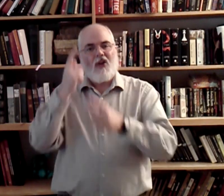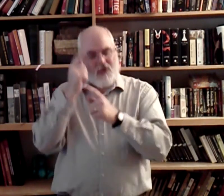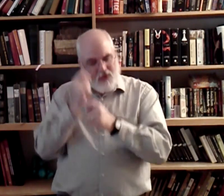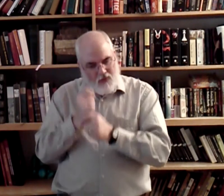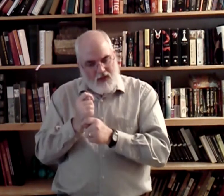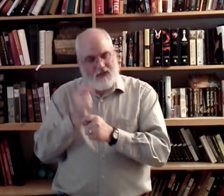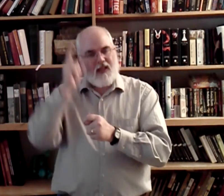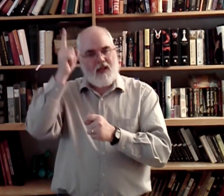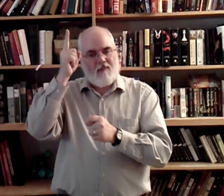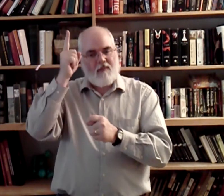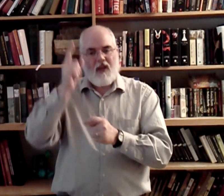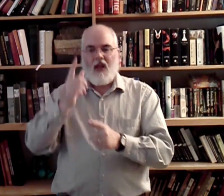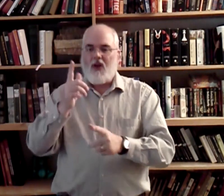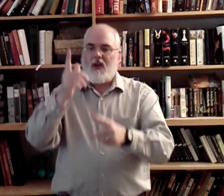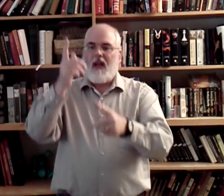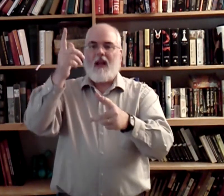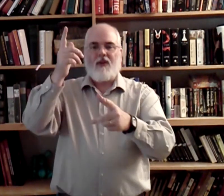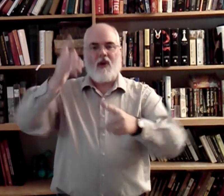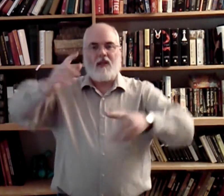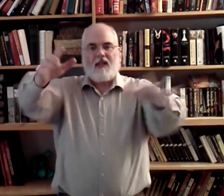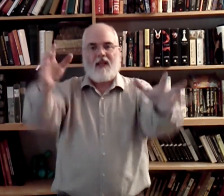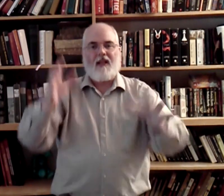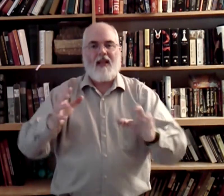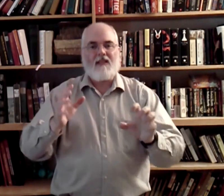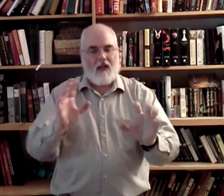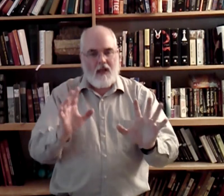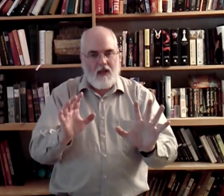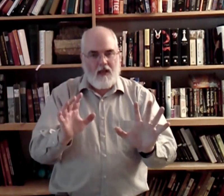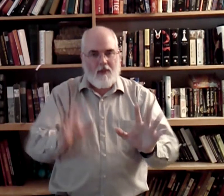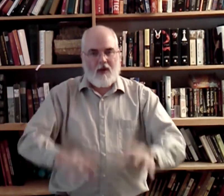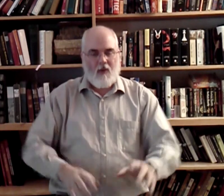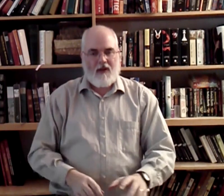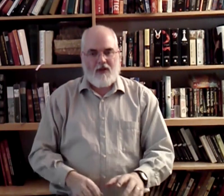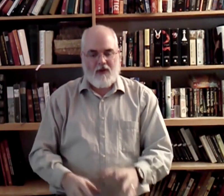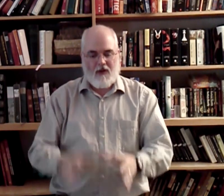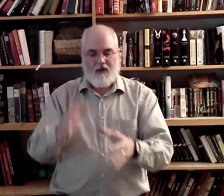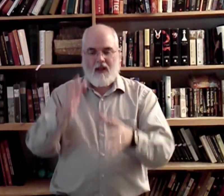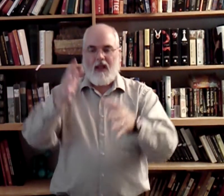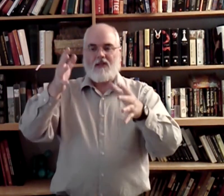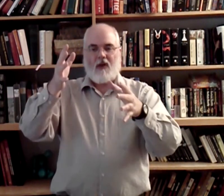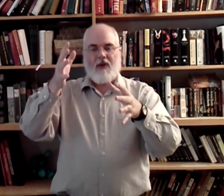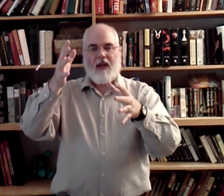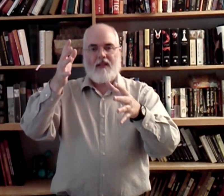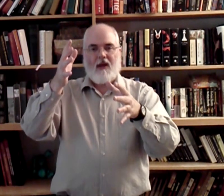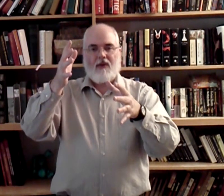Trust him. Trust. It takes a little bit of coordination here. Start with your hands out.